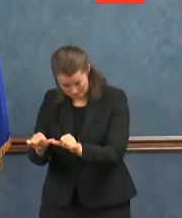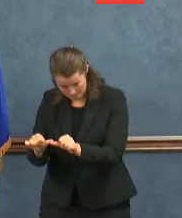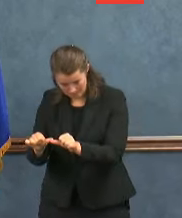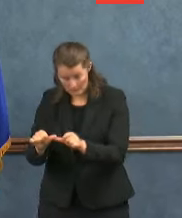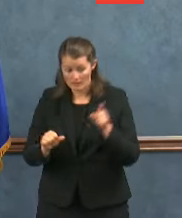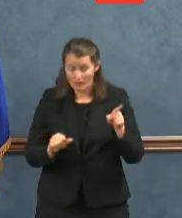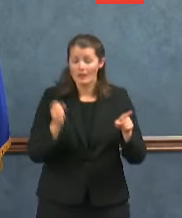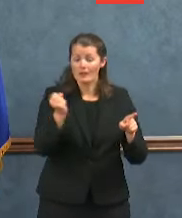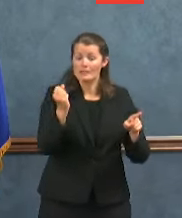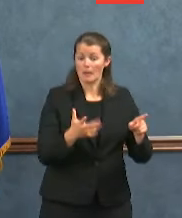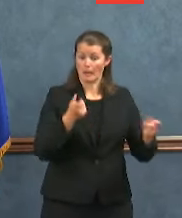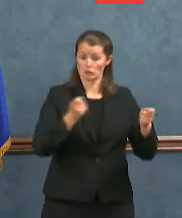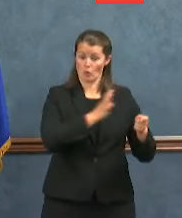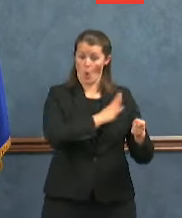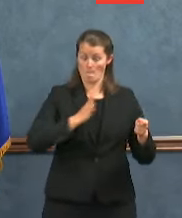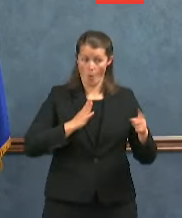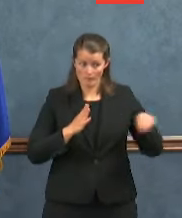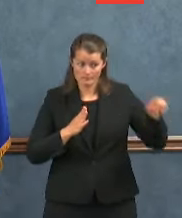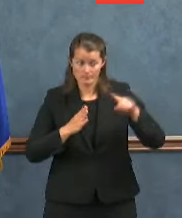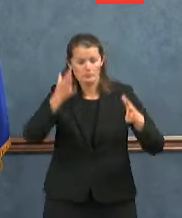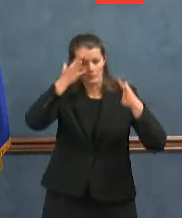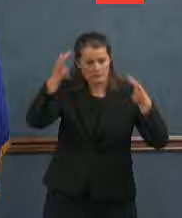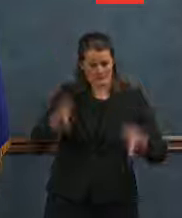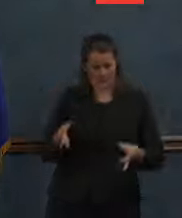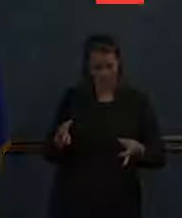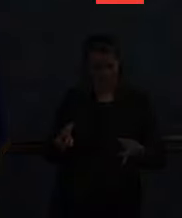board determines that operations may safely resume